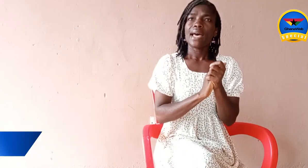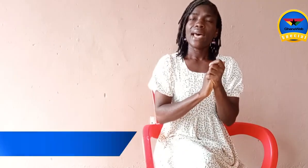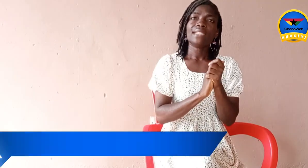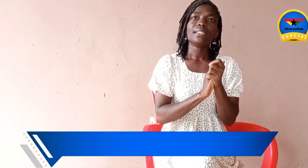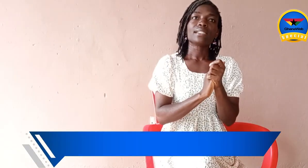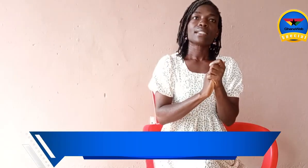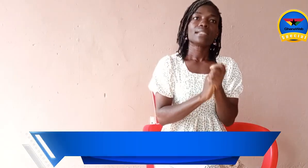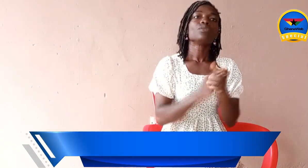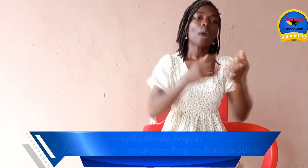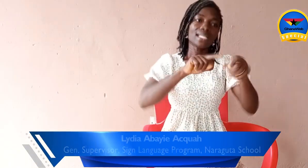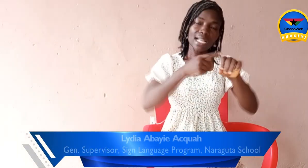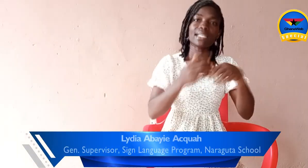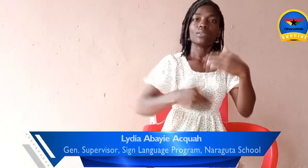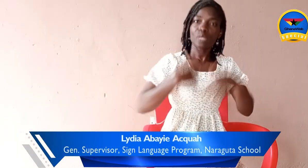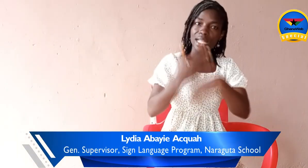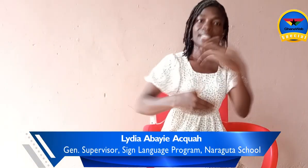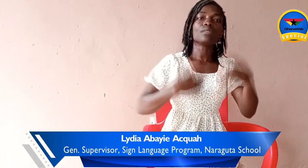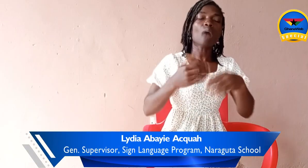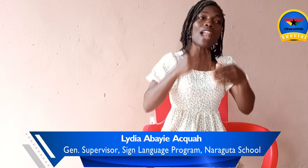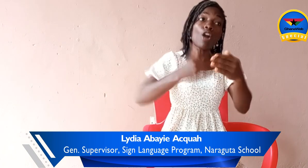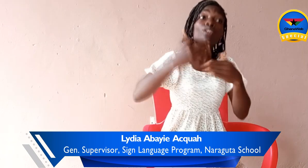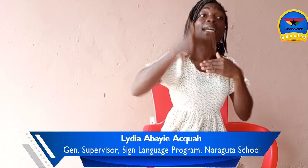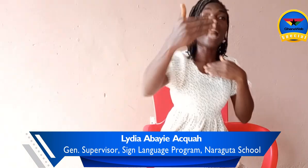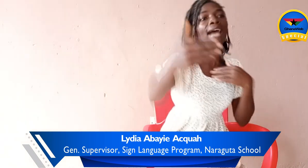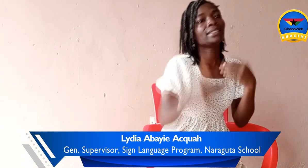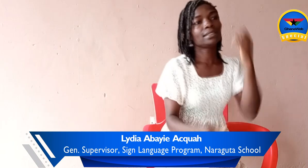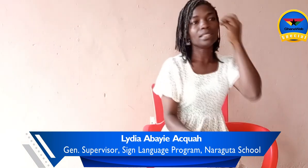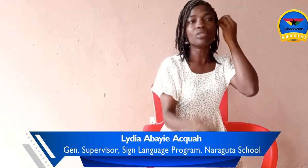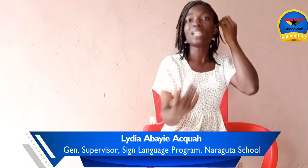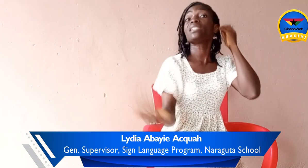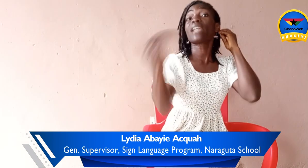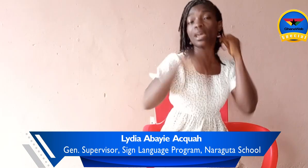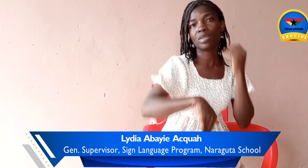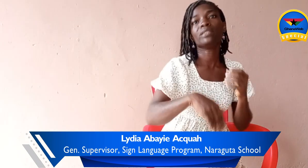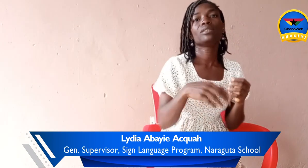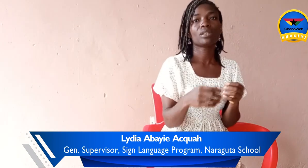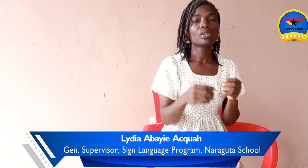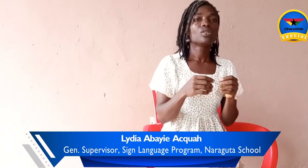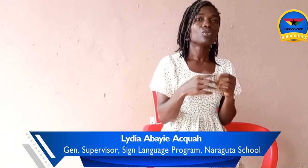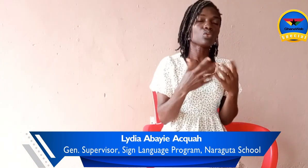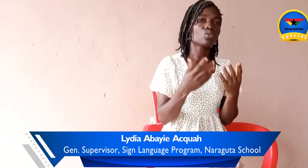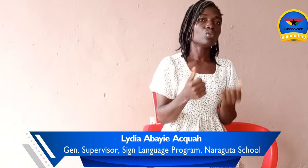And so I started. So along the line, the university came in to